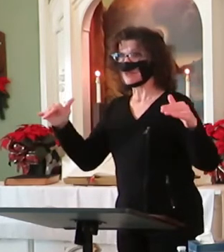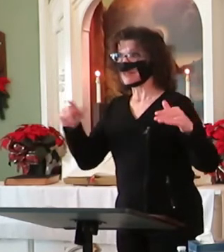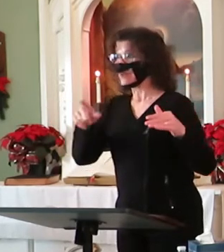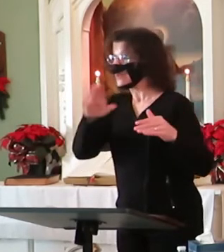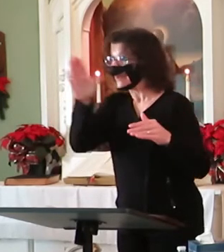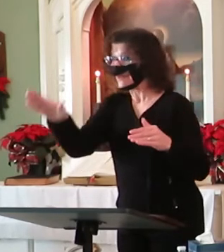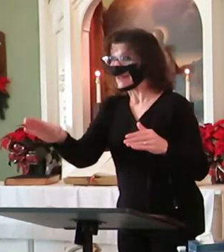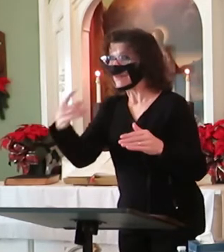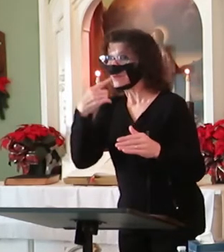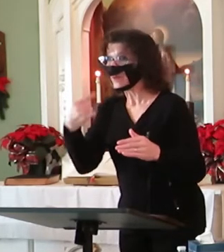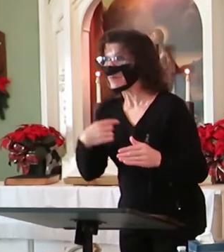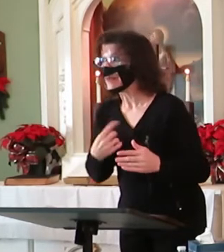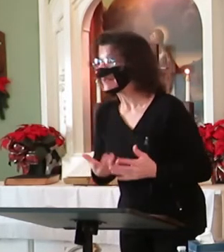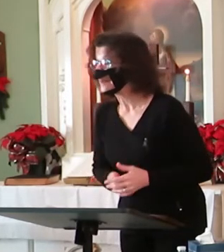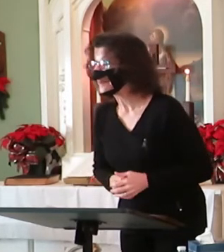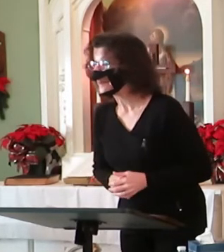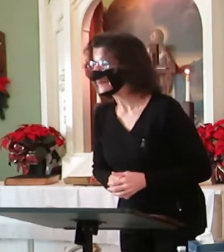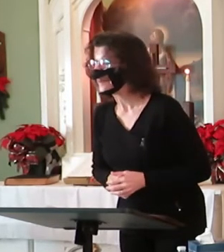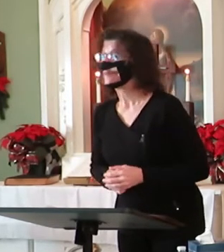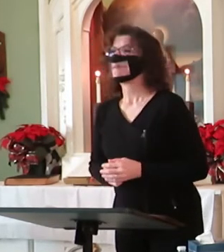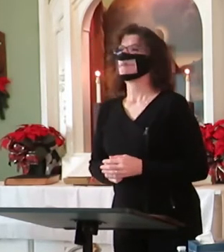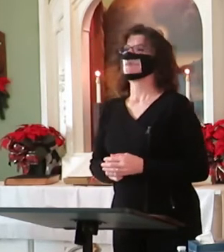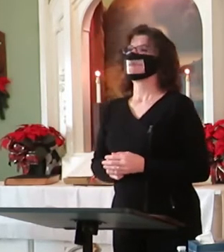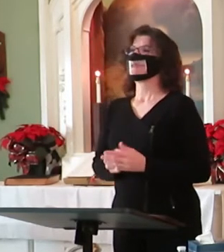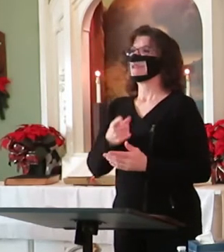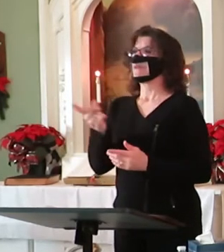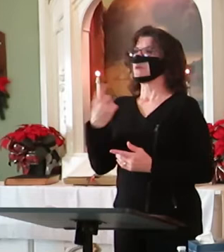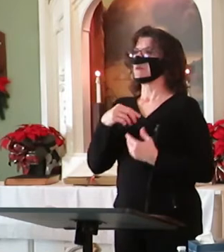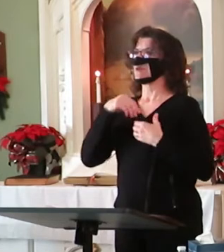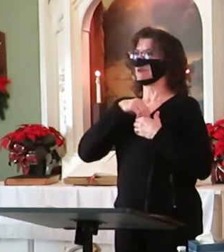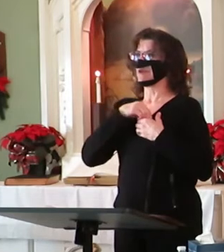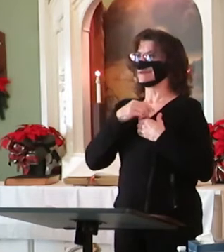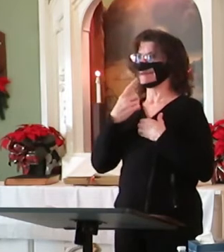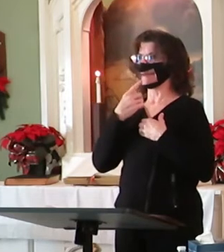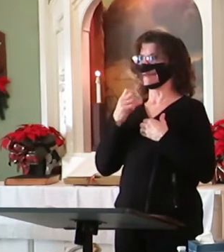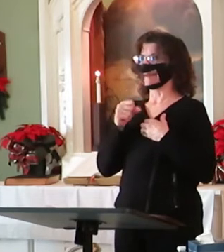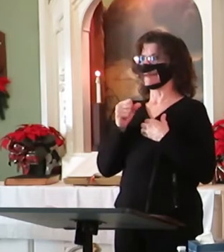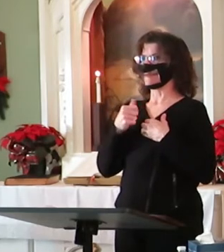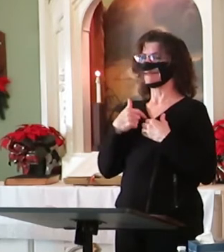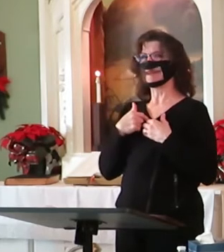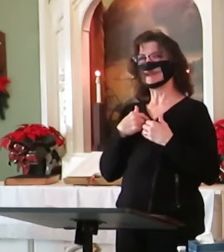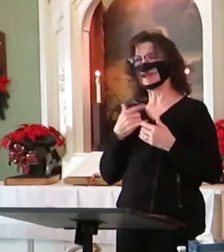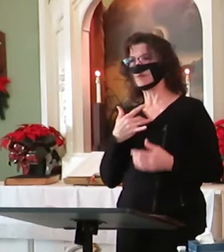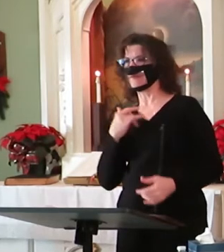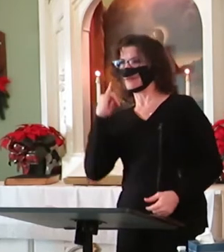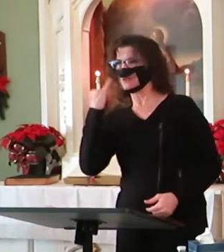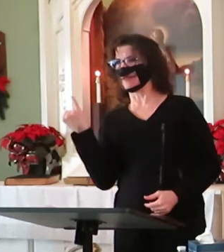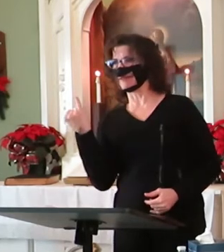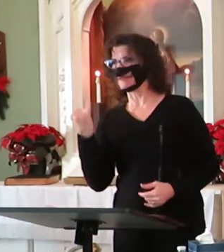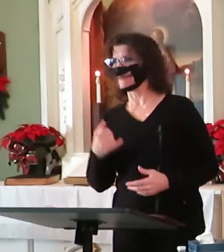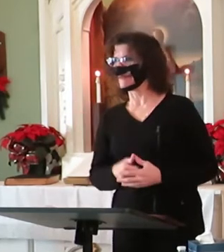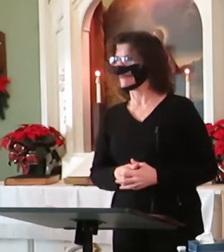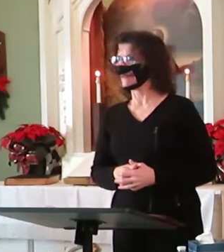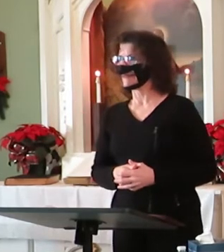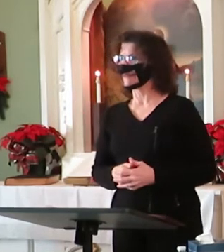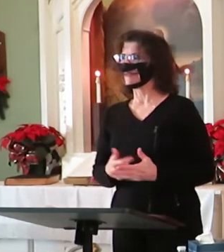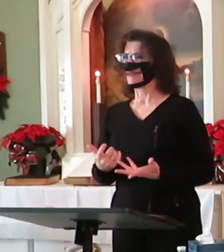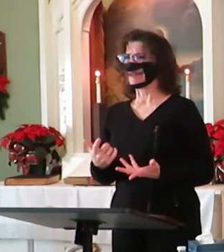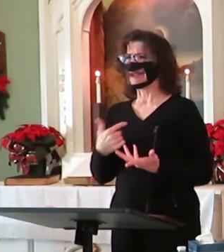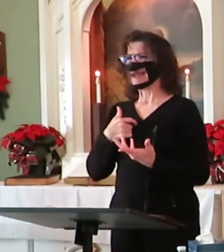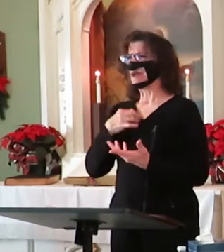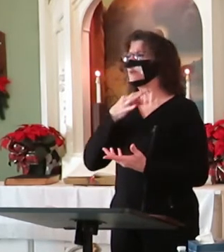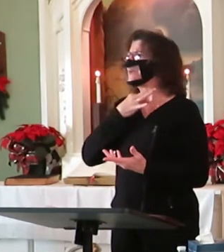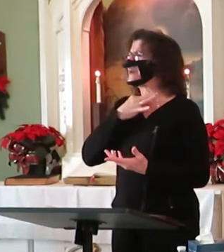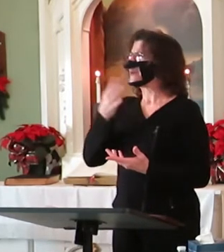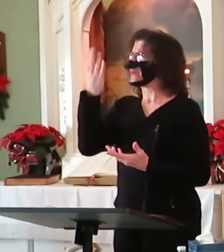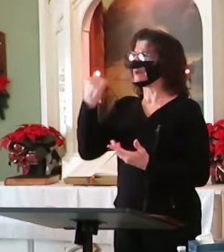with us? Admittedly, if you said yes, I would be both a little jealous and apprehensive as to why I have been left out.